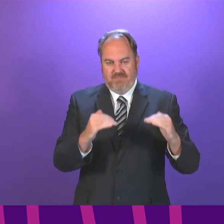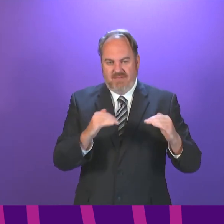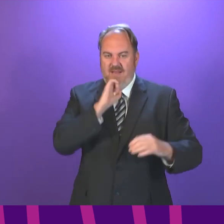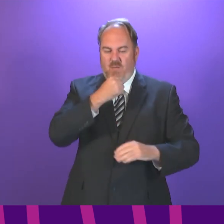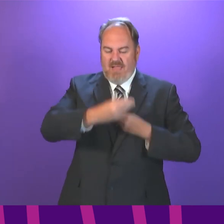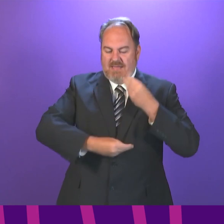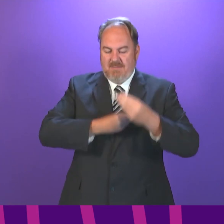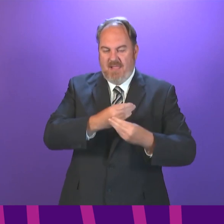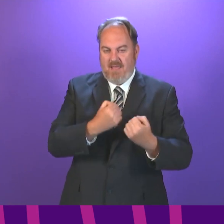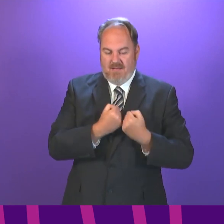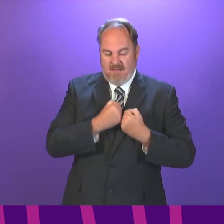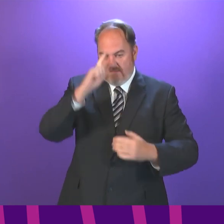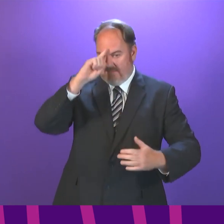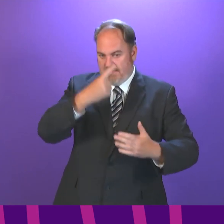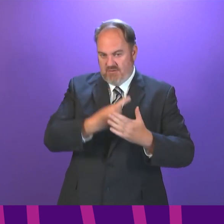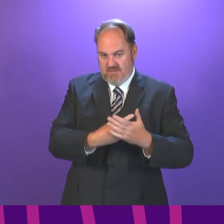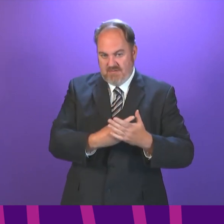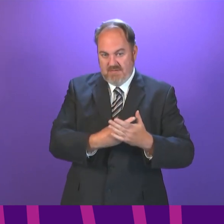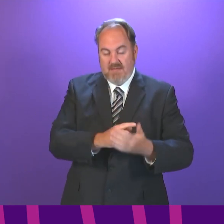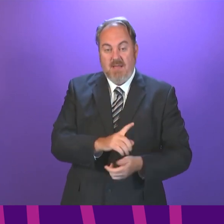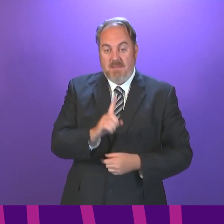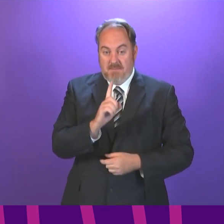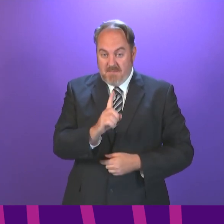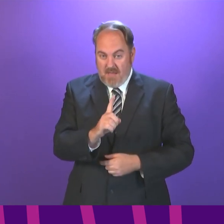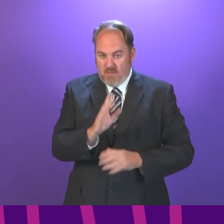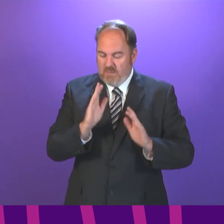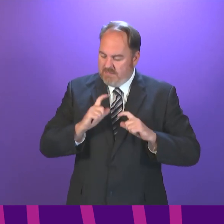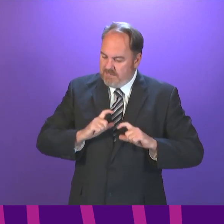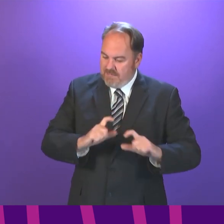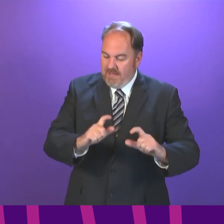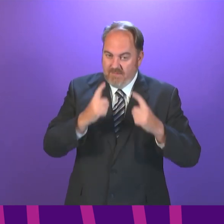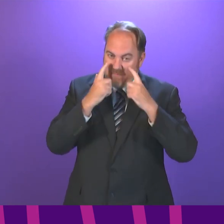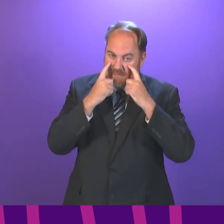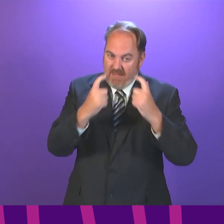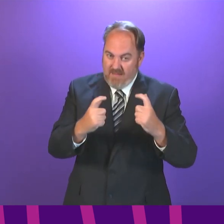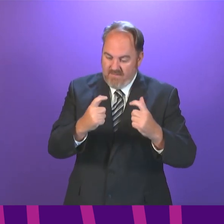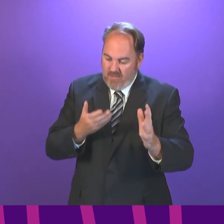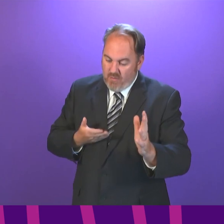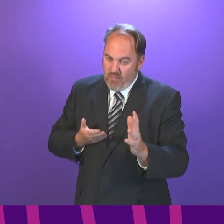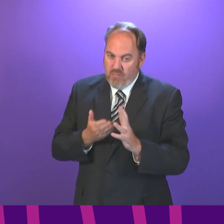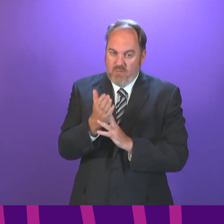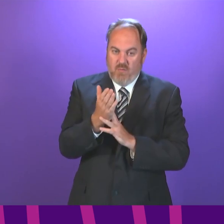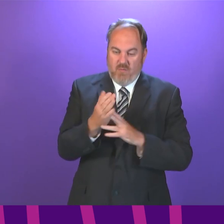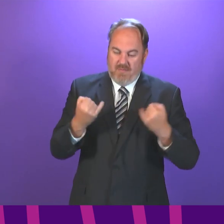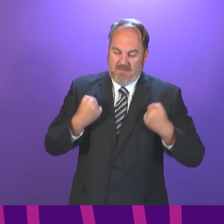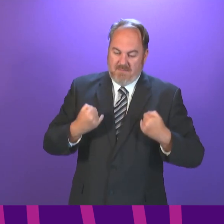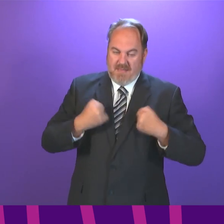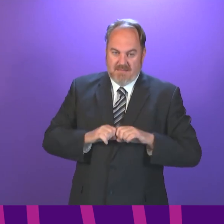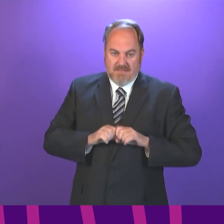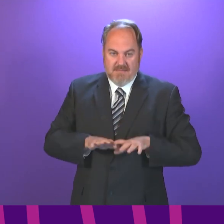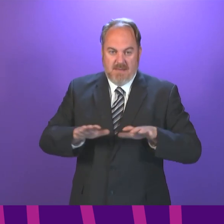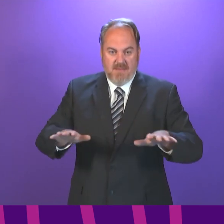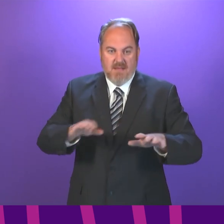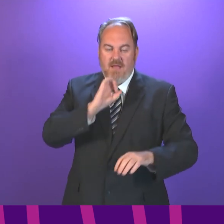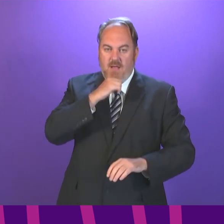basis for that decision. However, in line with the cautious approach we have taken throughout this pandemic, I will also set out a